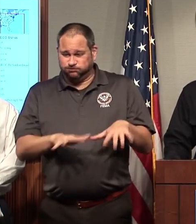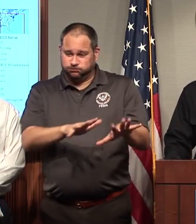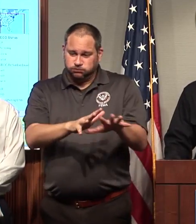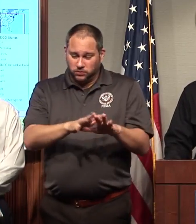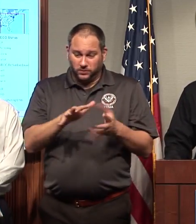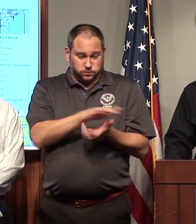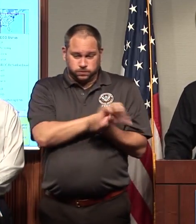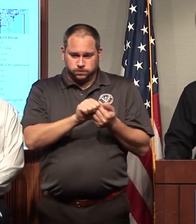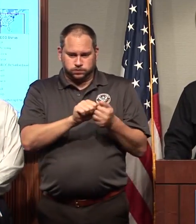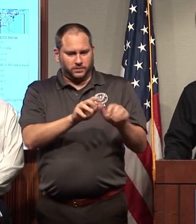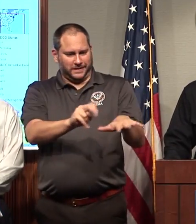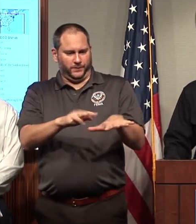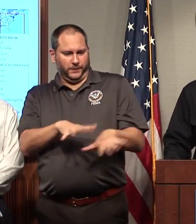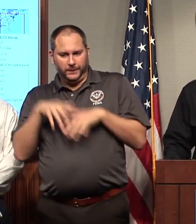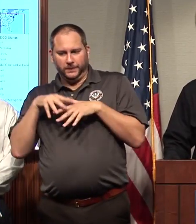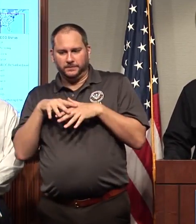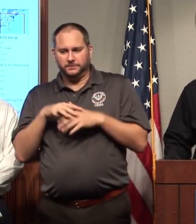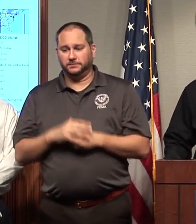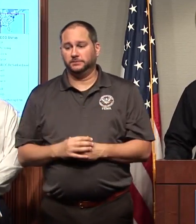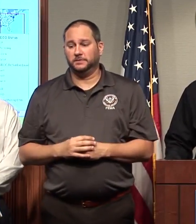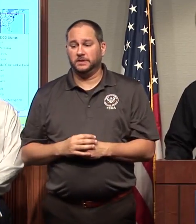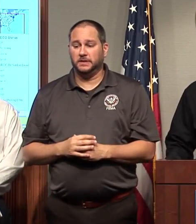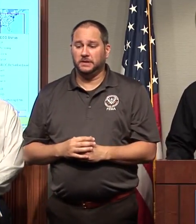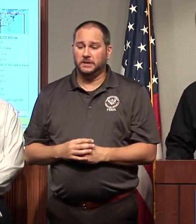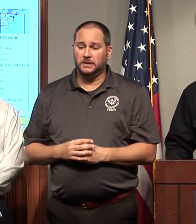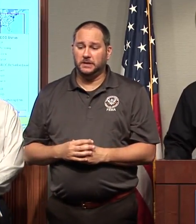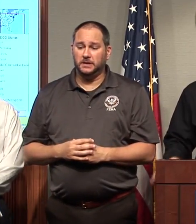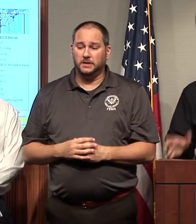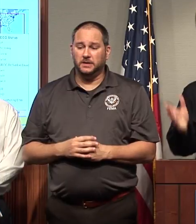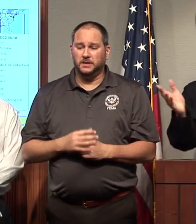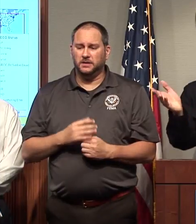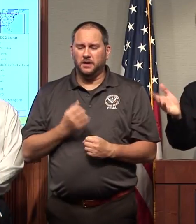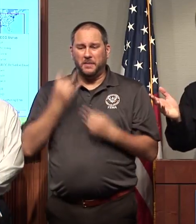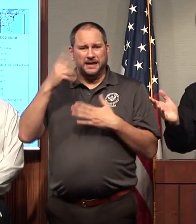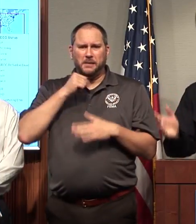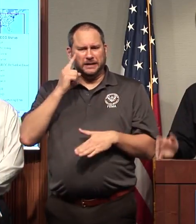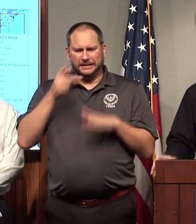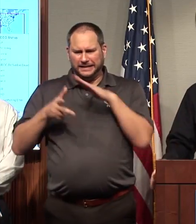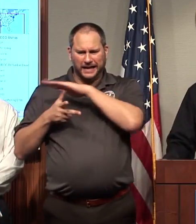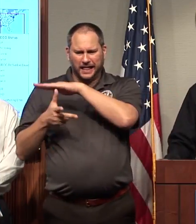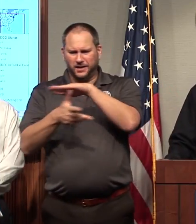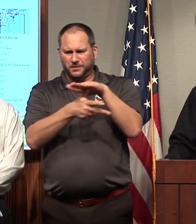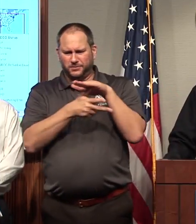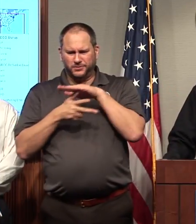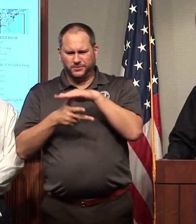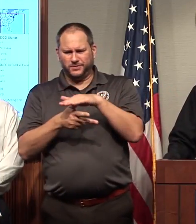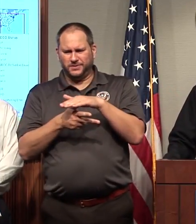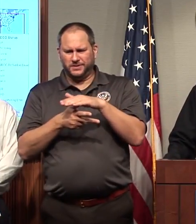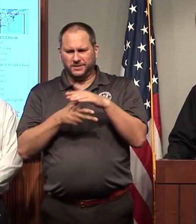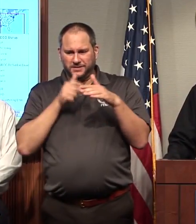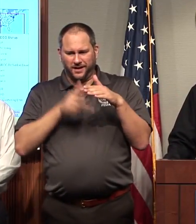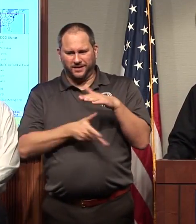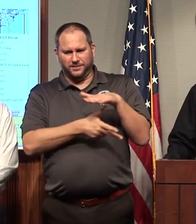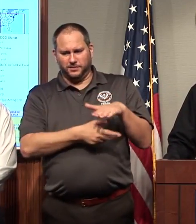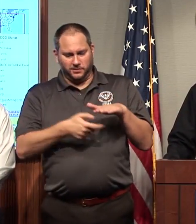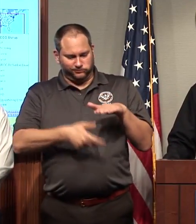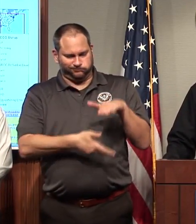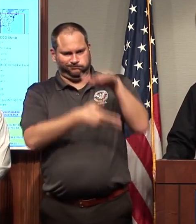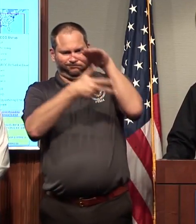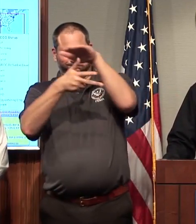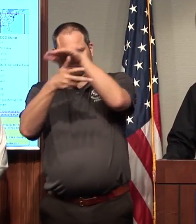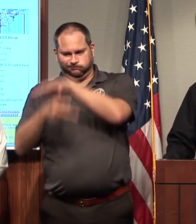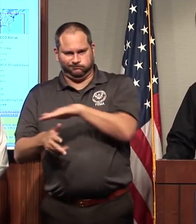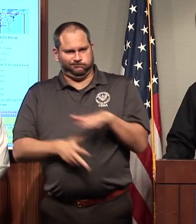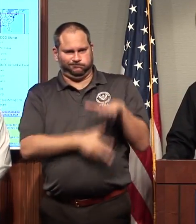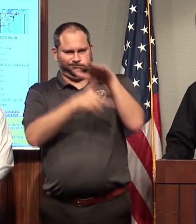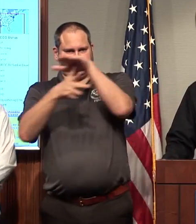recedes. So in many cases, you're not going to see all of the helicopters that are necessarily needed. We're not plucking people off of their houses and different things.